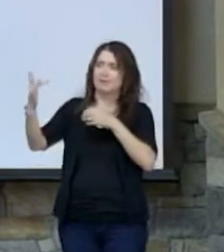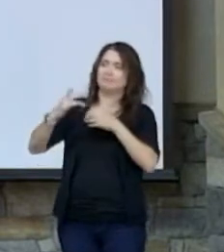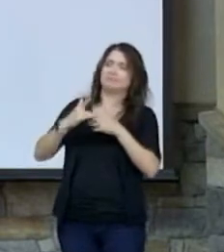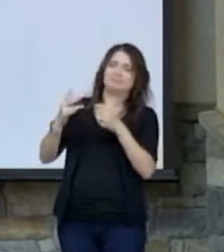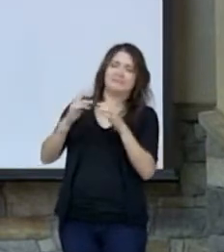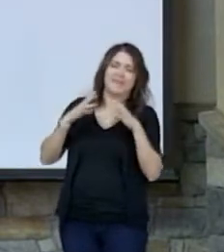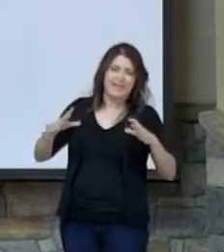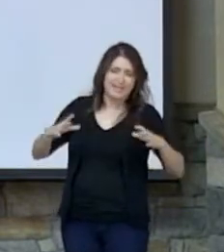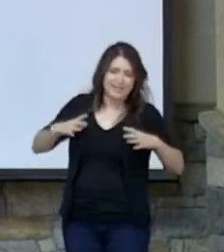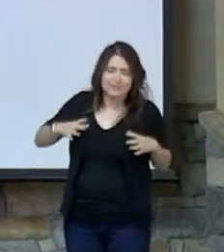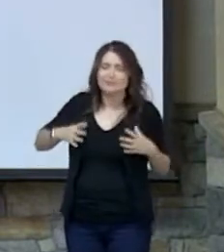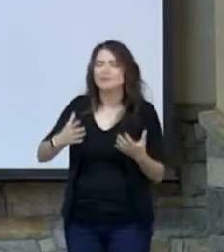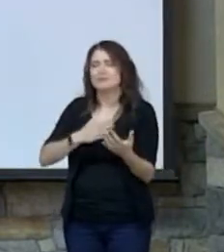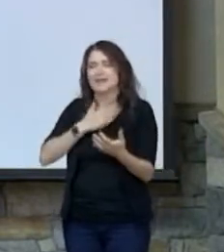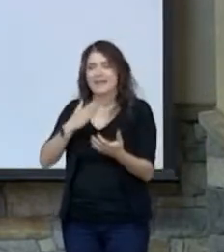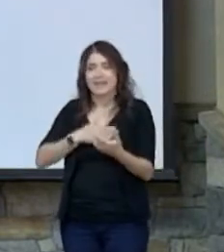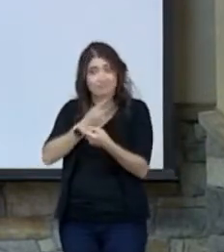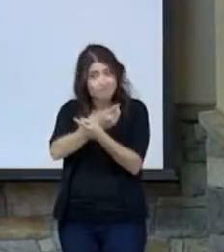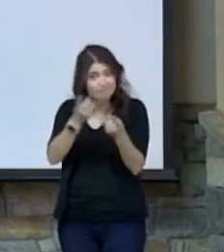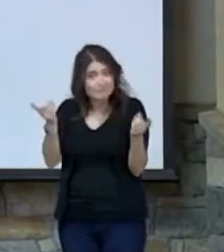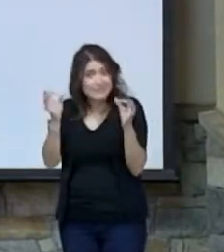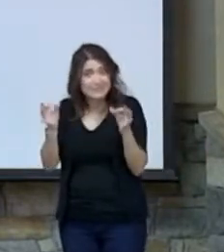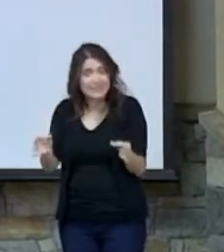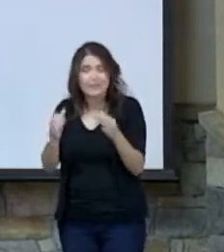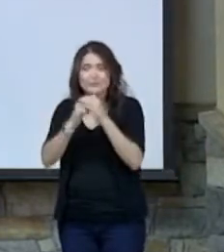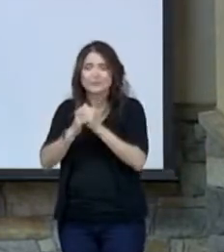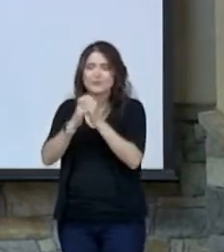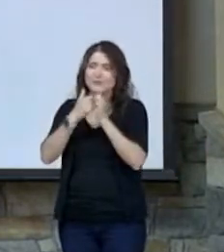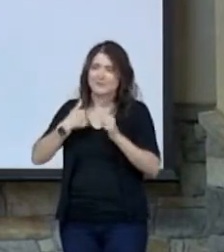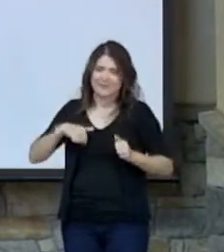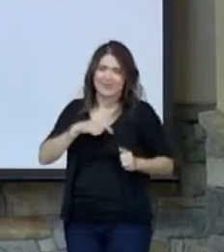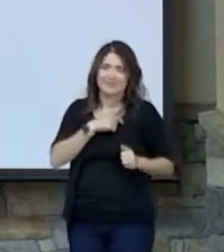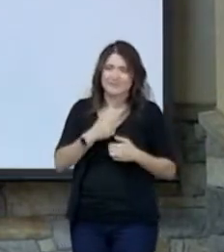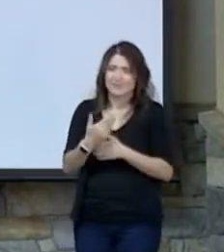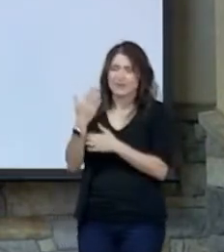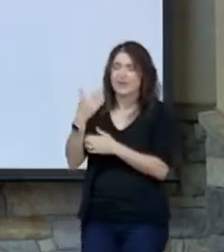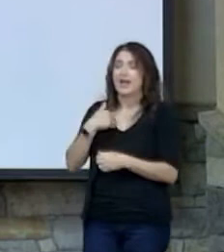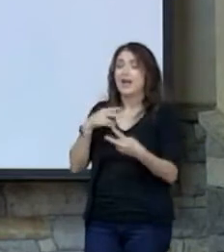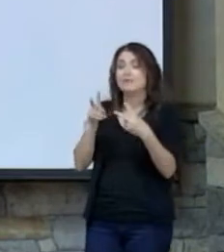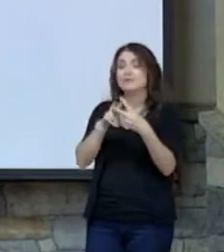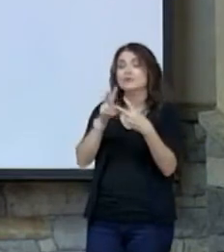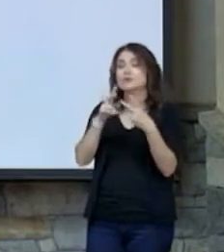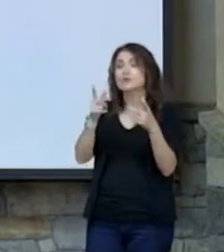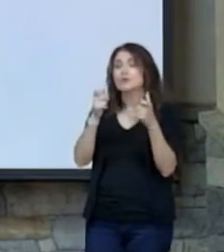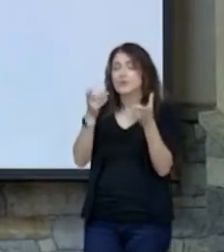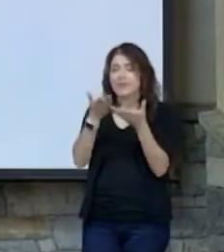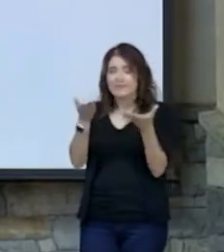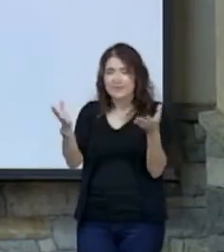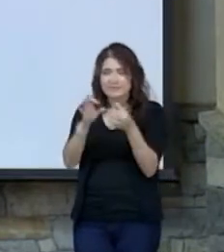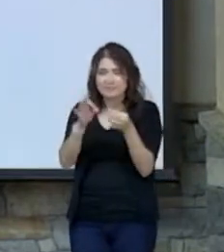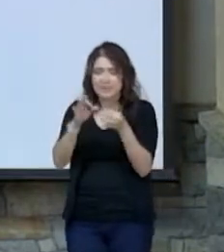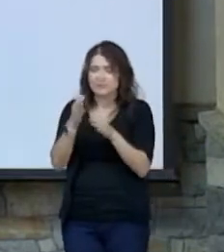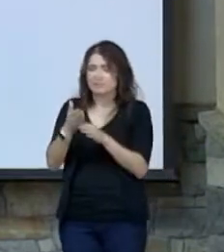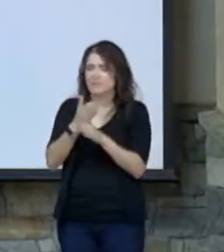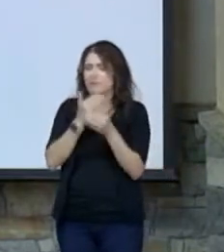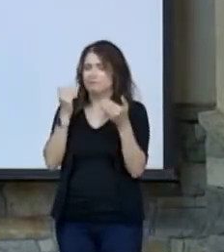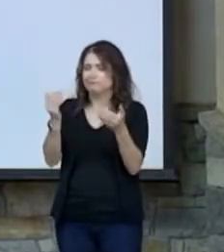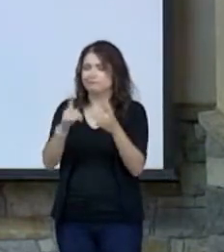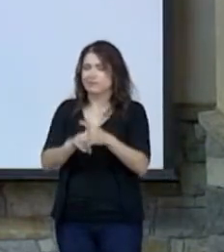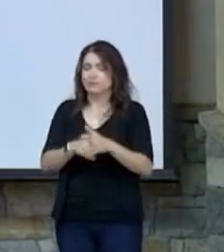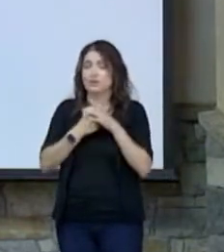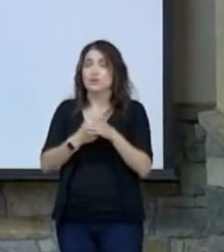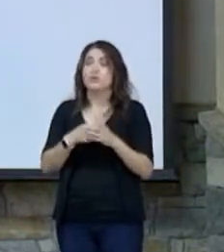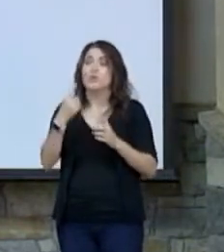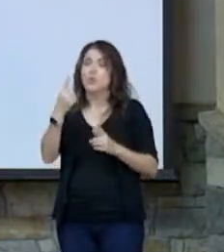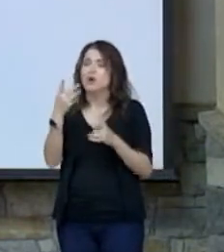incredibly glad that you decided to worship with us this morning. I've got two quick things I want to mention before I get started, and I know one of